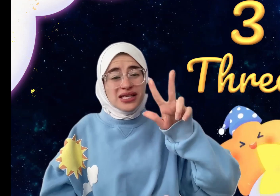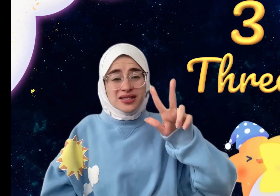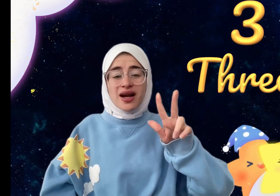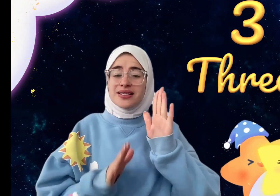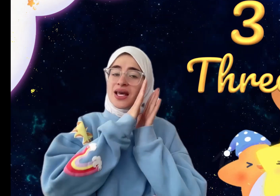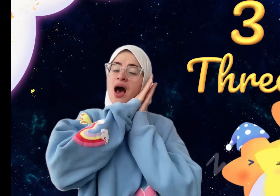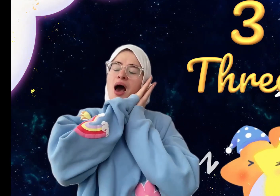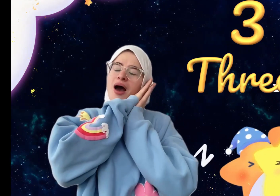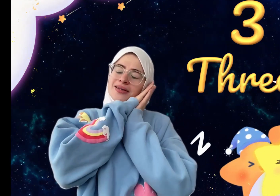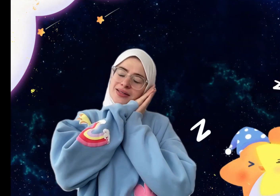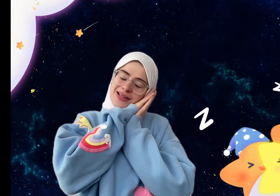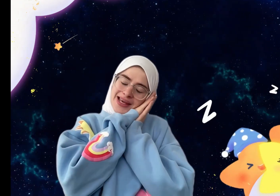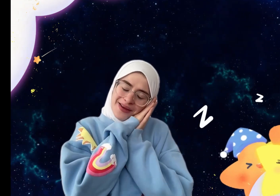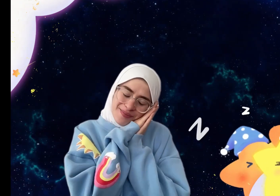stars sleeping!